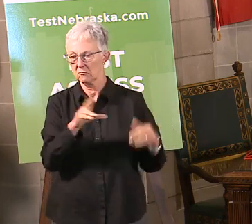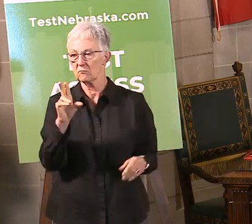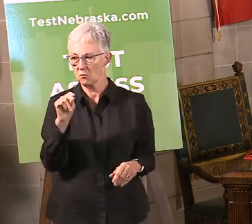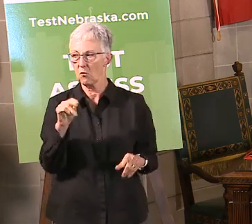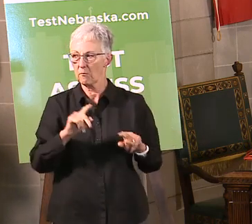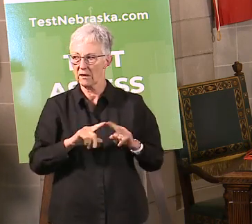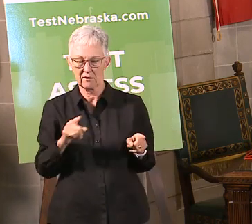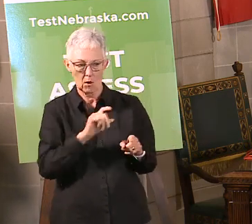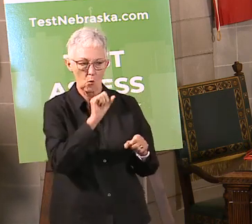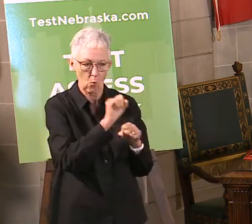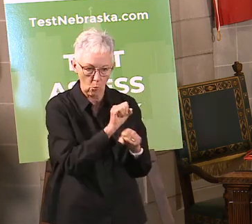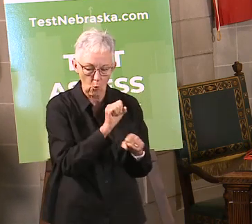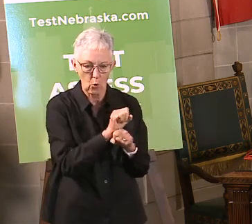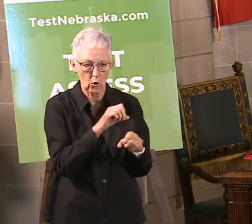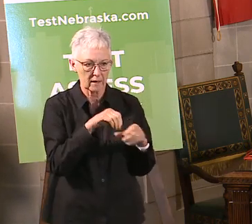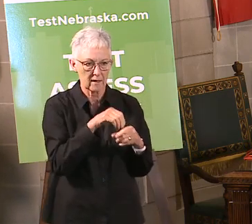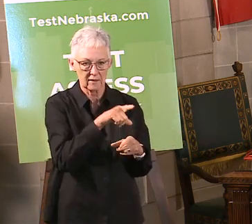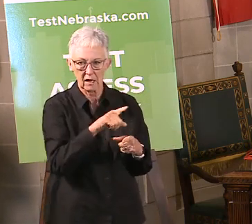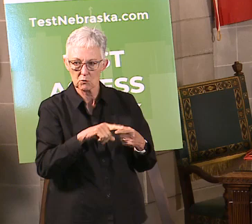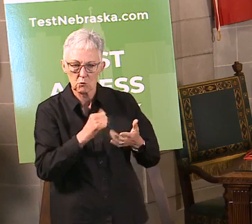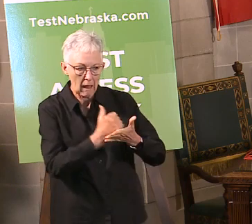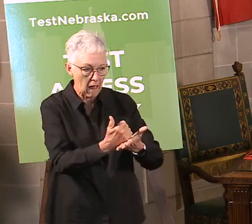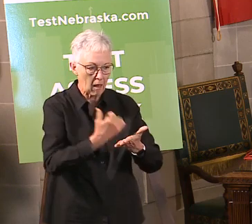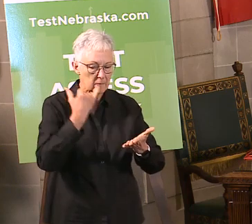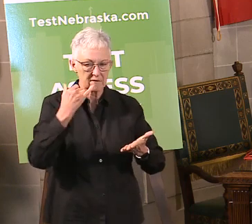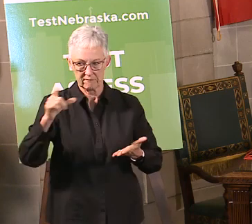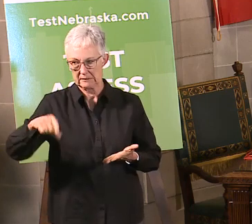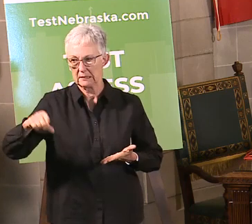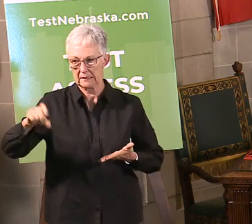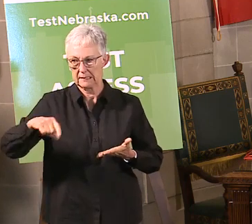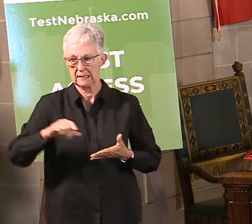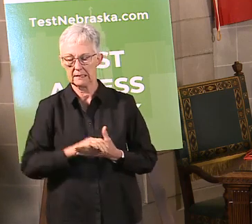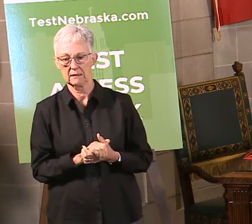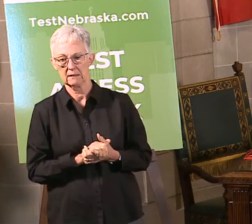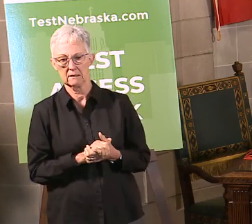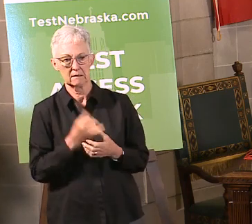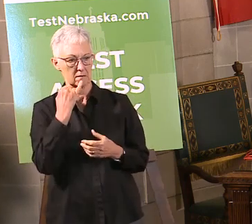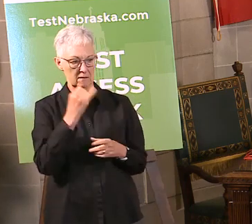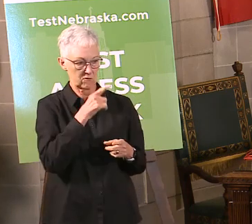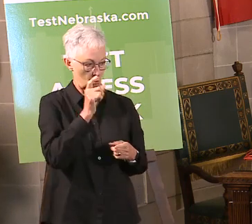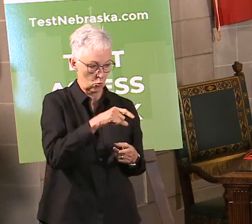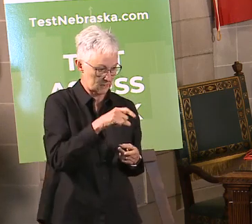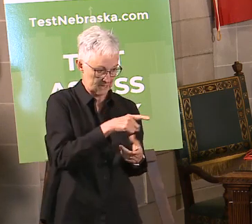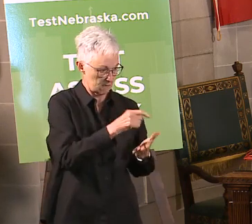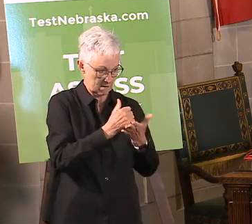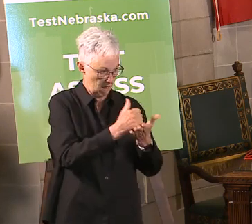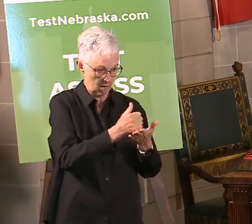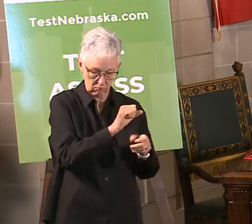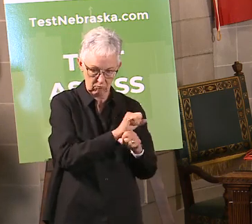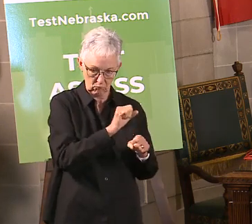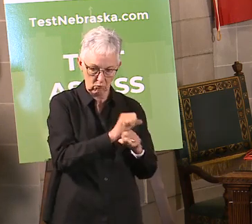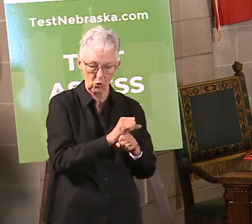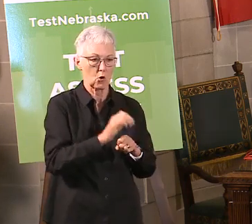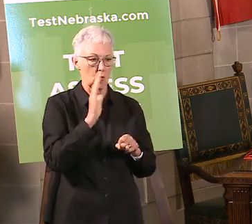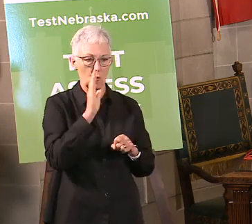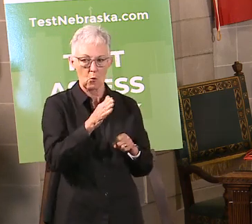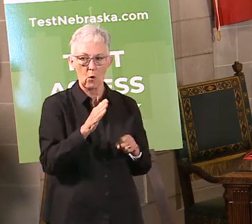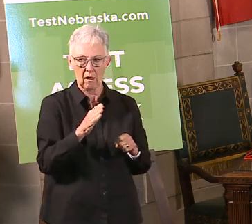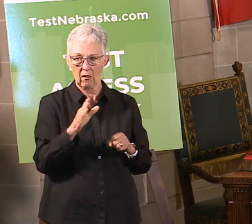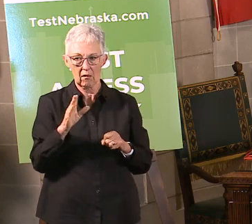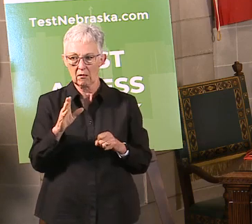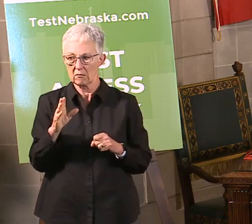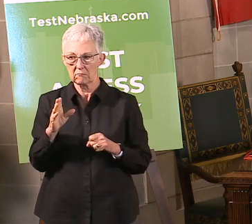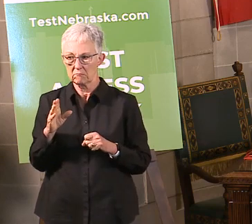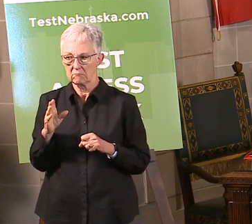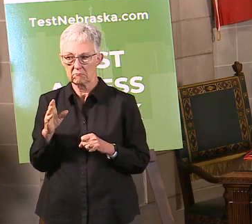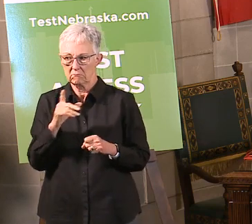charge of everything, but they'll be able to help out if there's a need to. If they're not needed, then they obviously won't be deployed. They'll not be in uniform, so